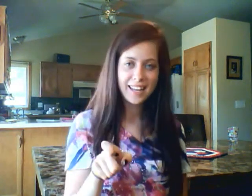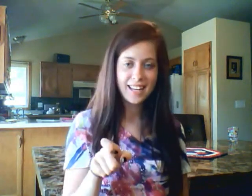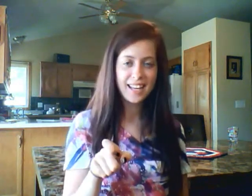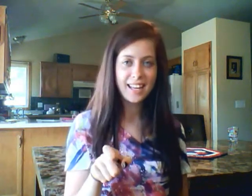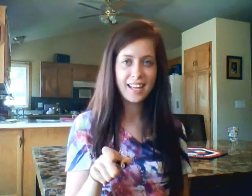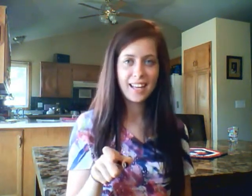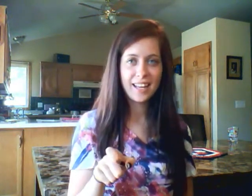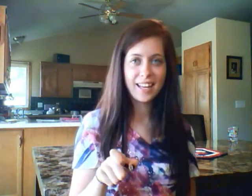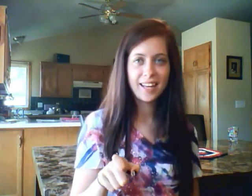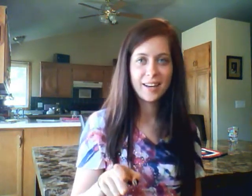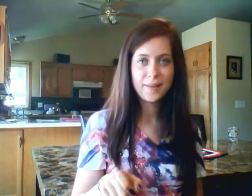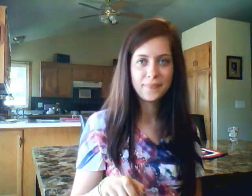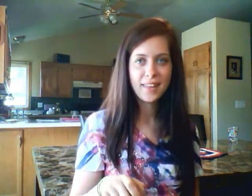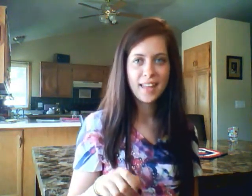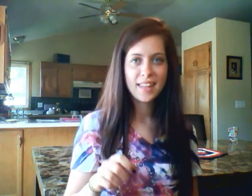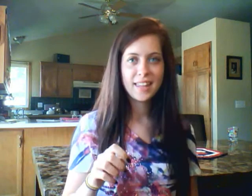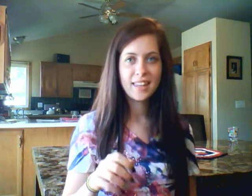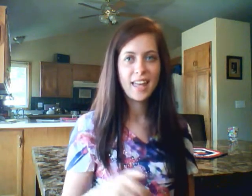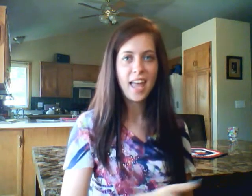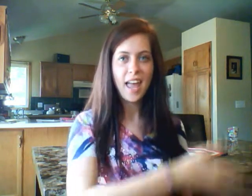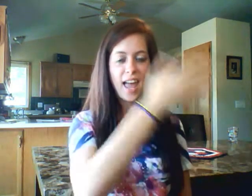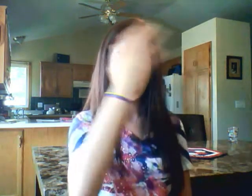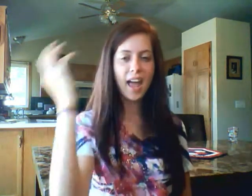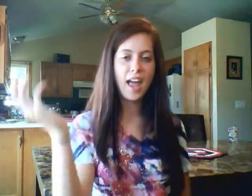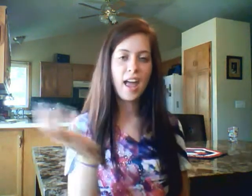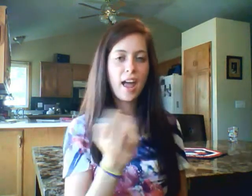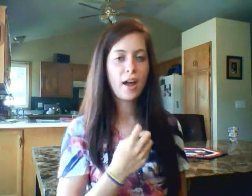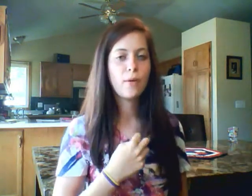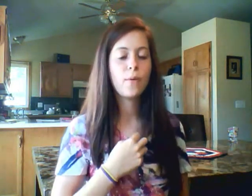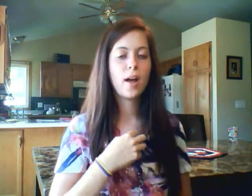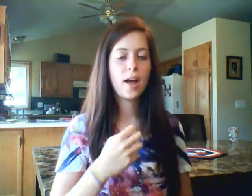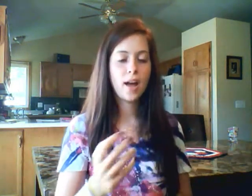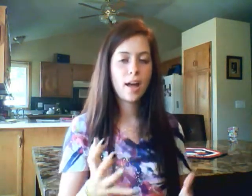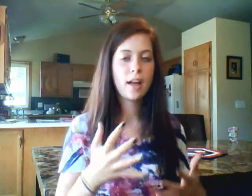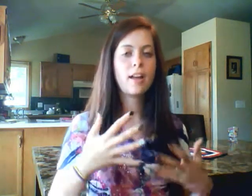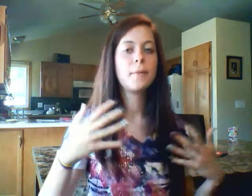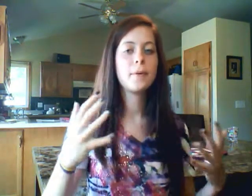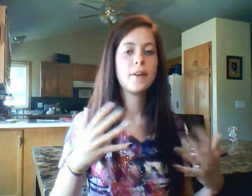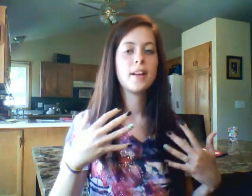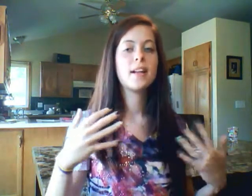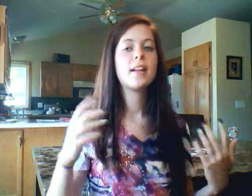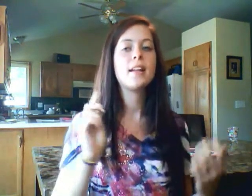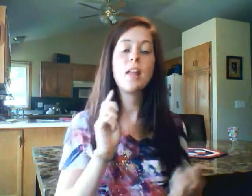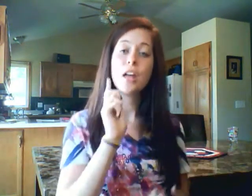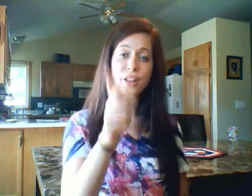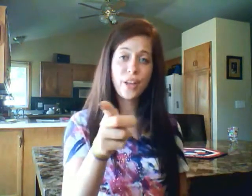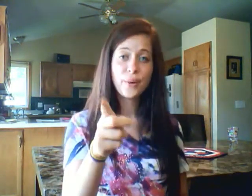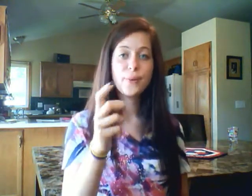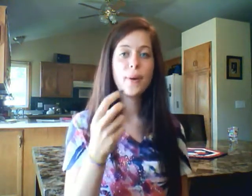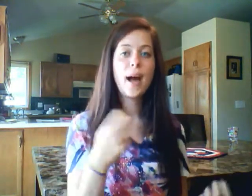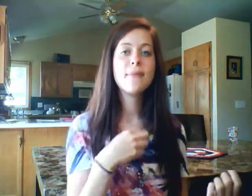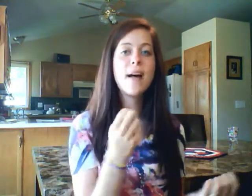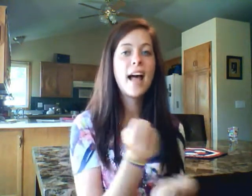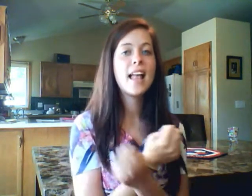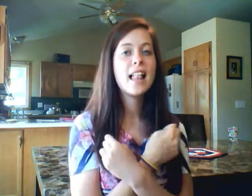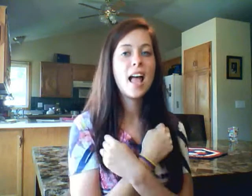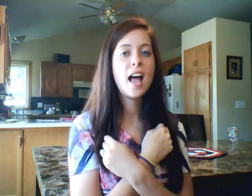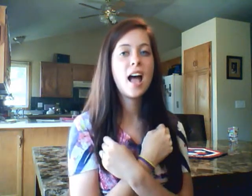need, the air I breathe. You are my love,